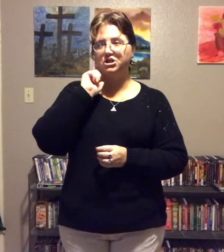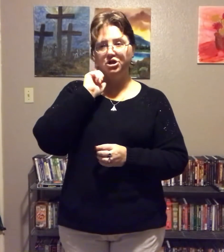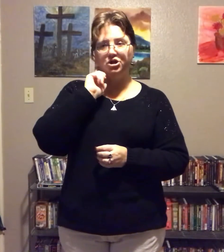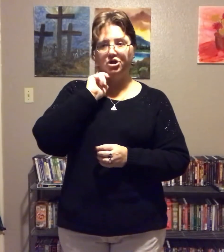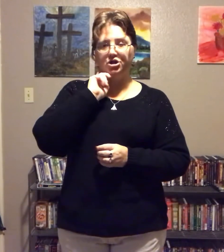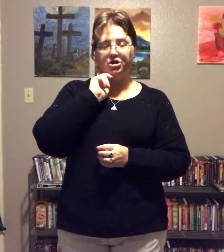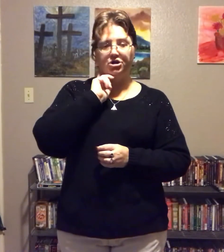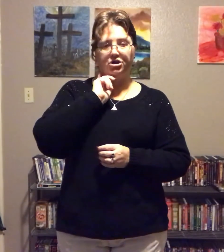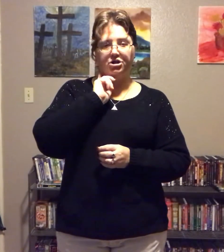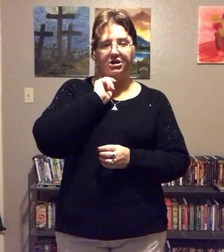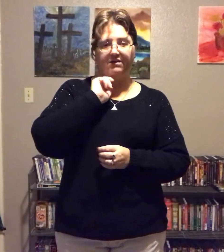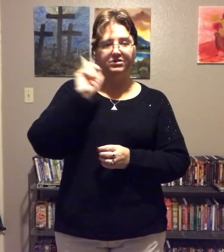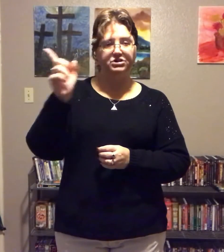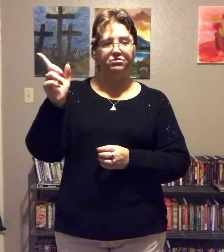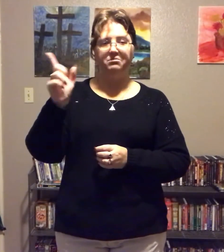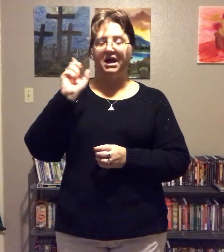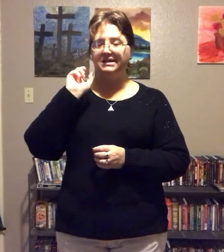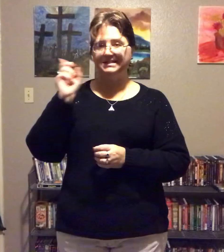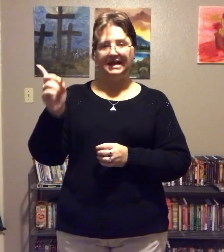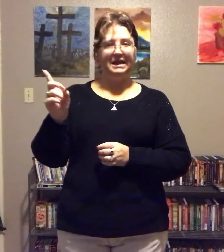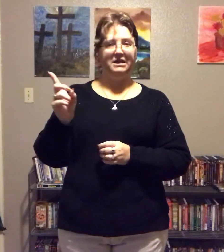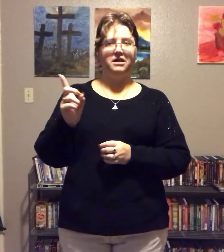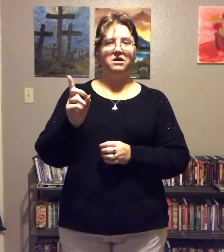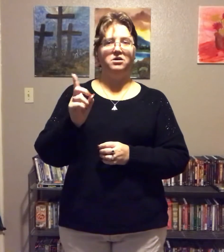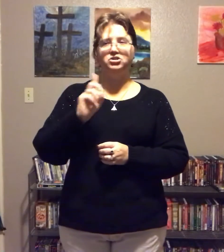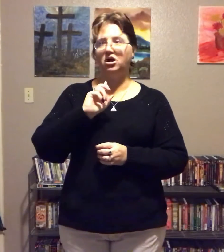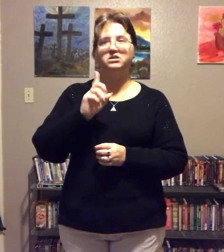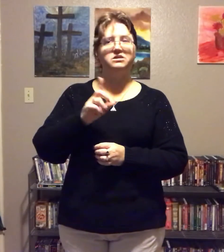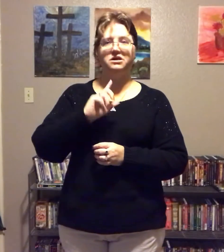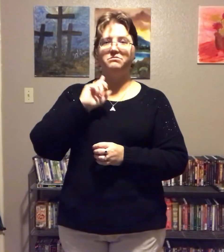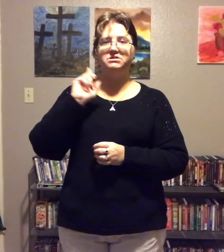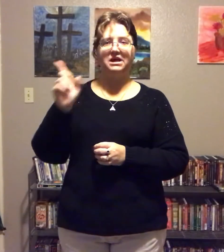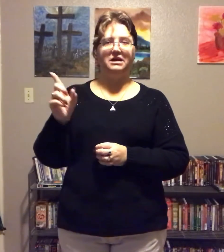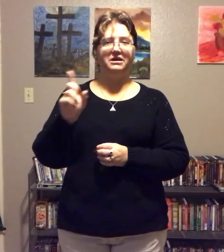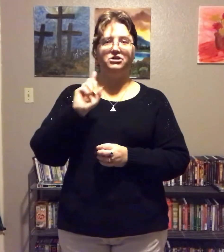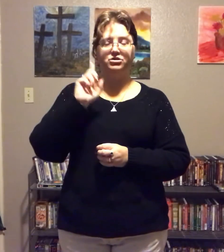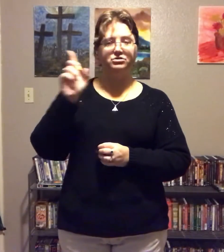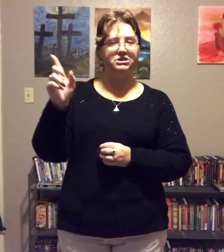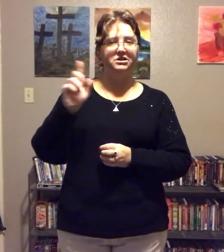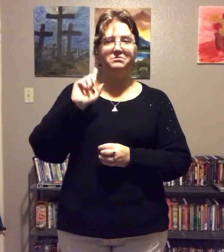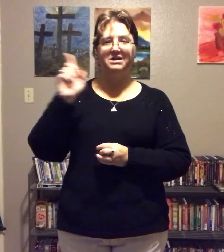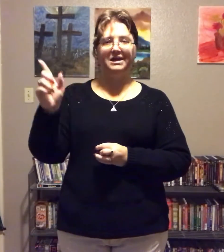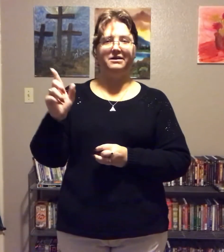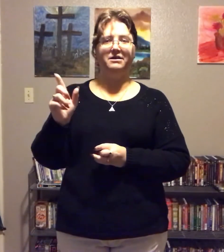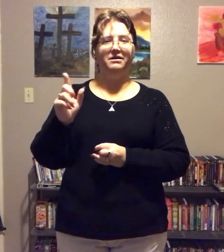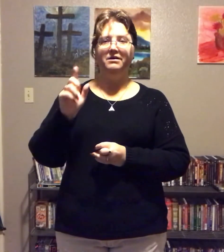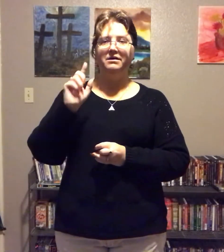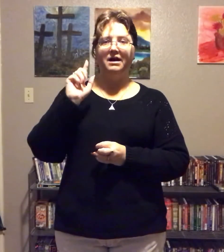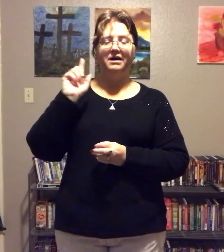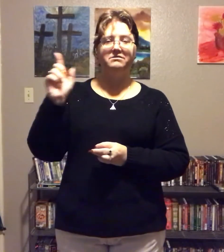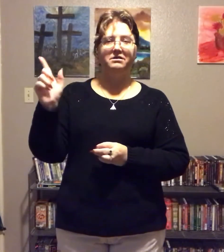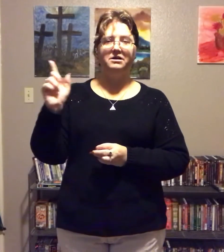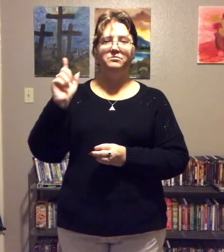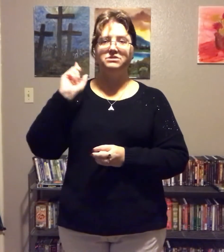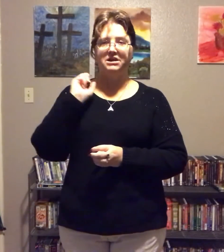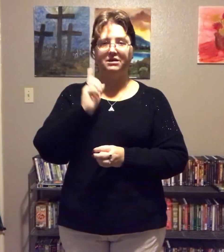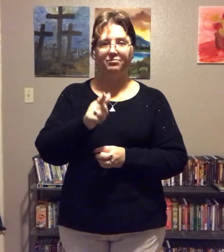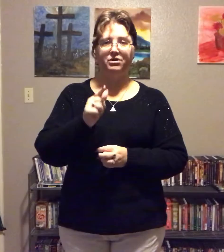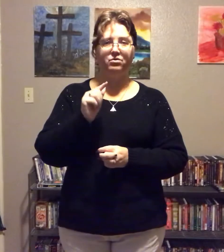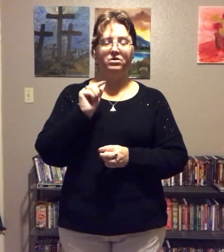give it to Him daily. Talk to Him daily. Turn to Him daily. Asking Him to help you